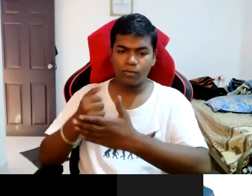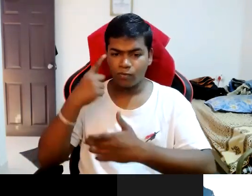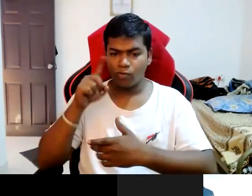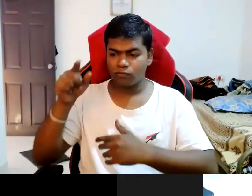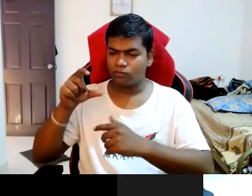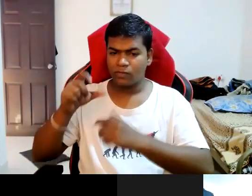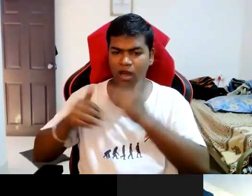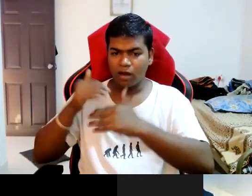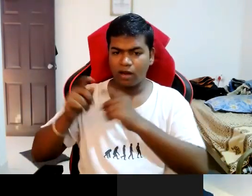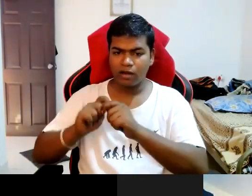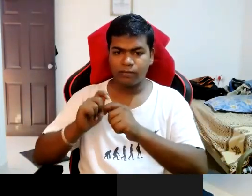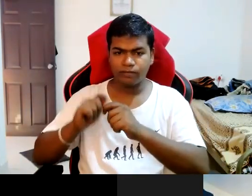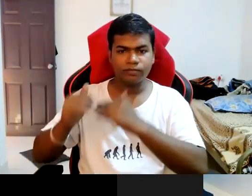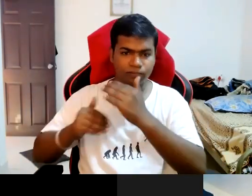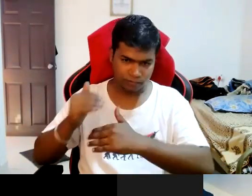hello